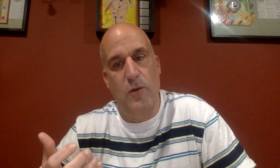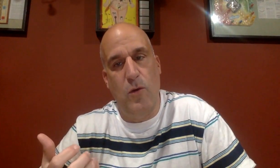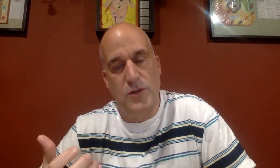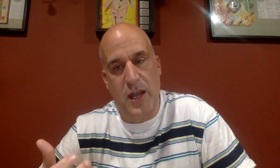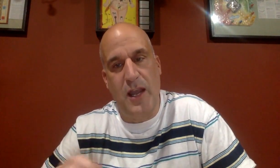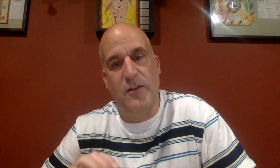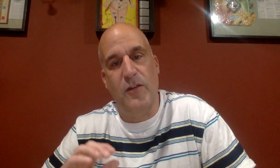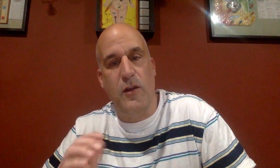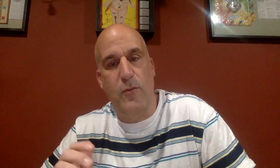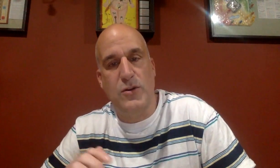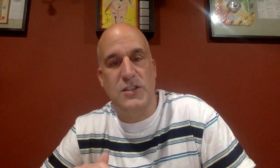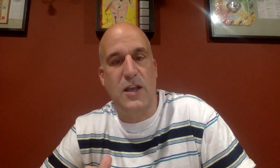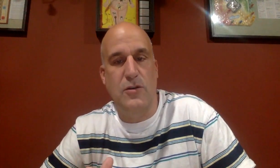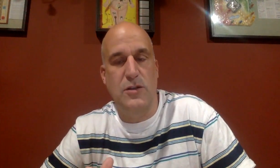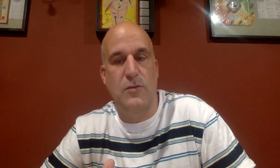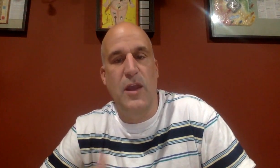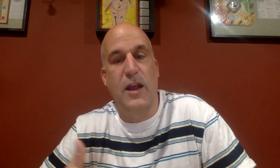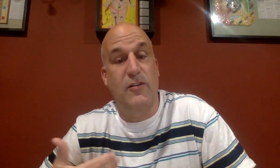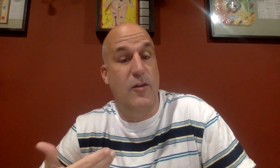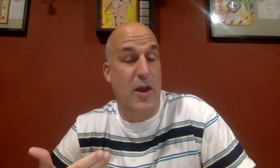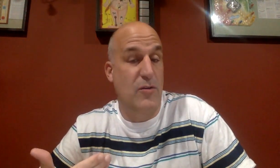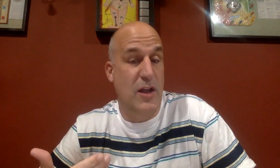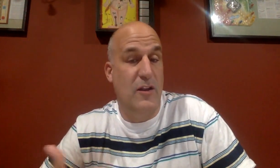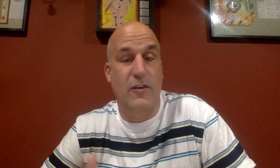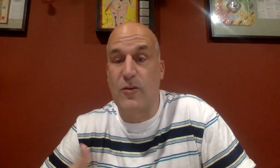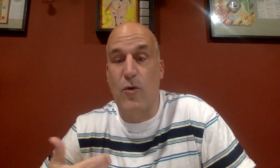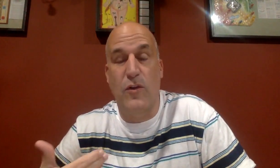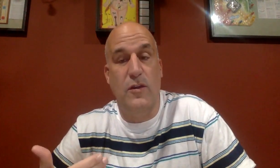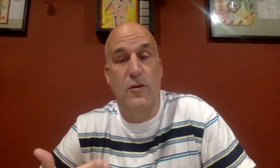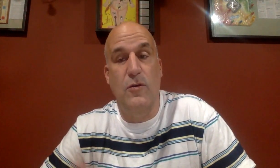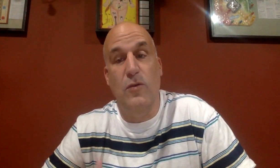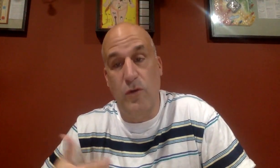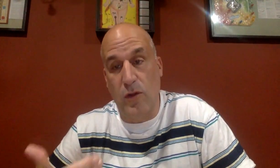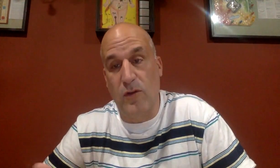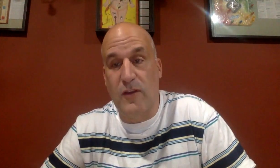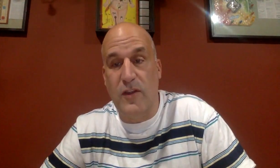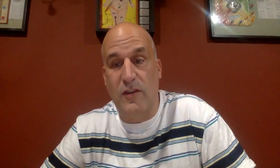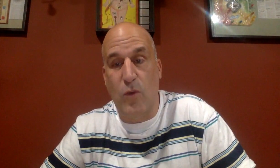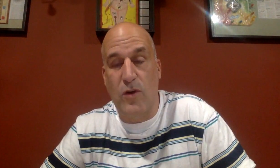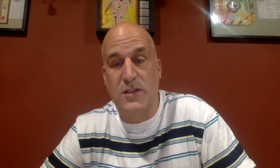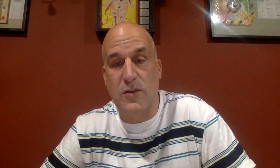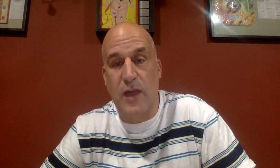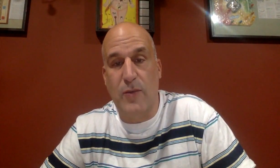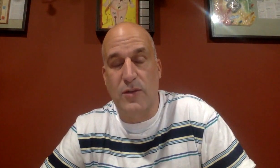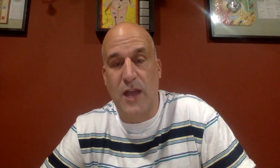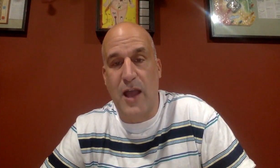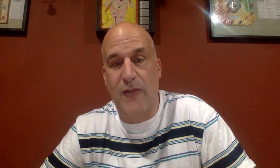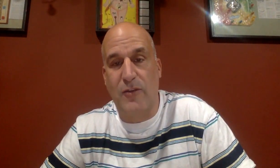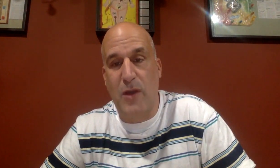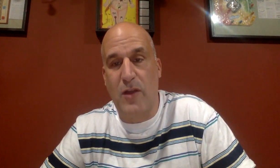hold your hand and the motions that you do. And the better you get at this, the more that you learn these words and you're able to not have to spell them,